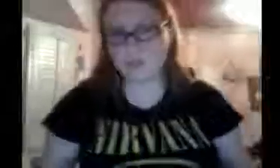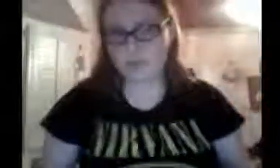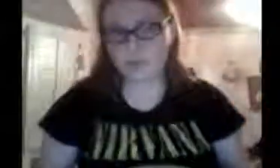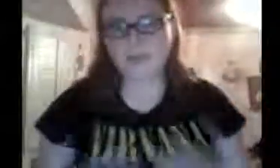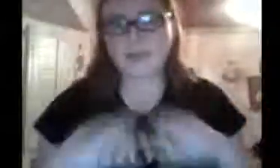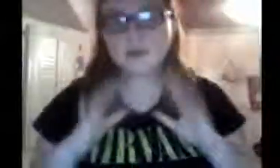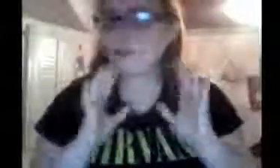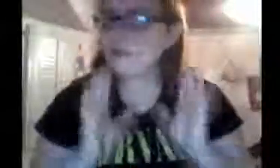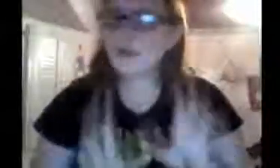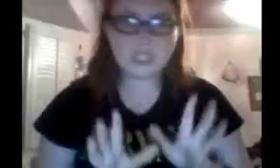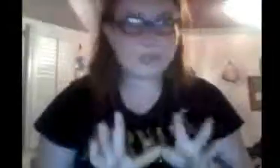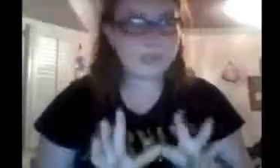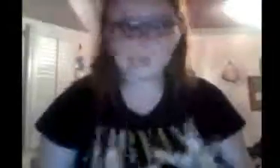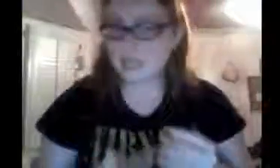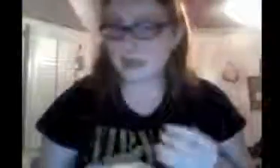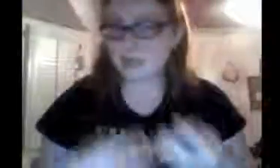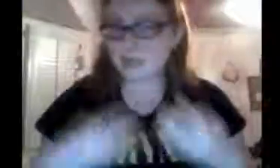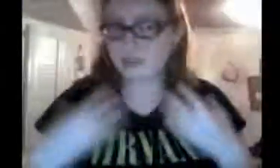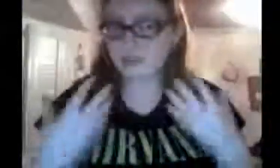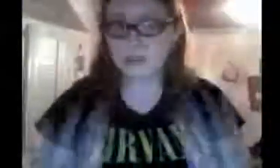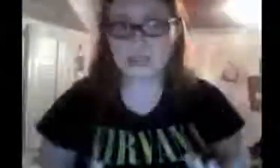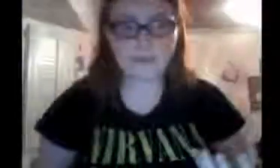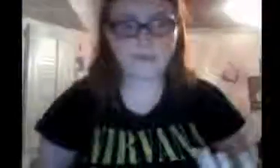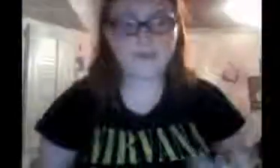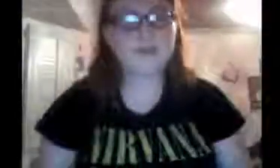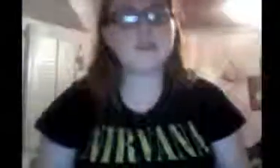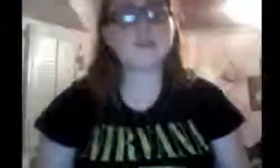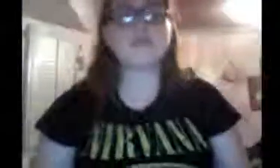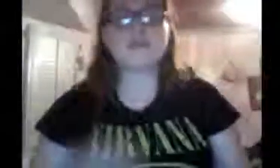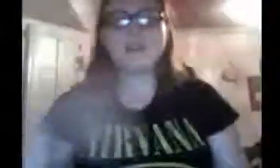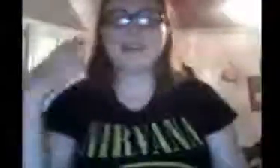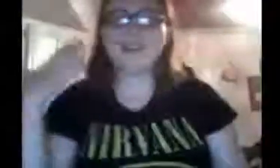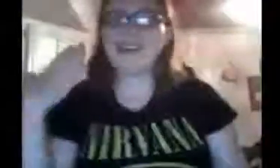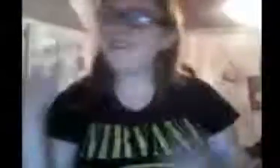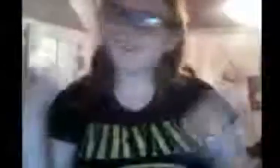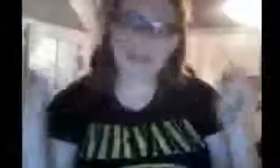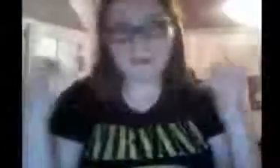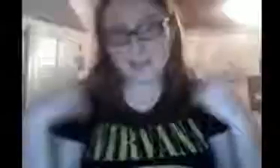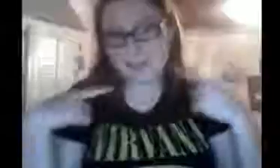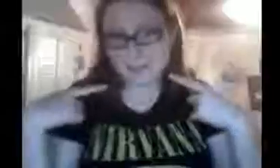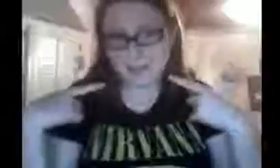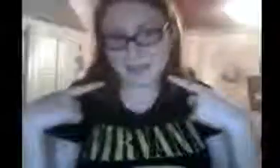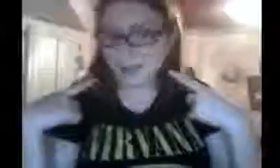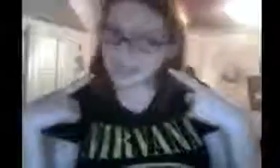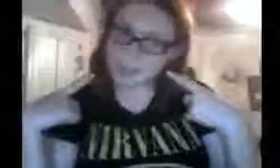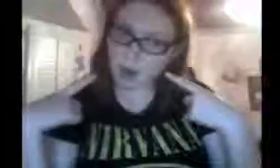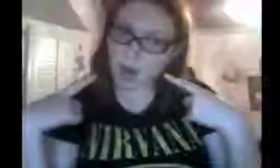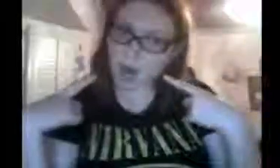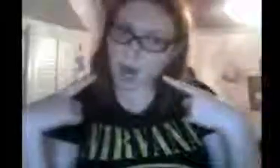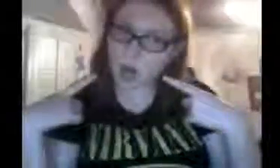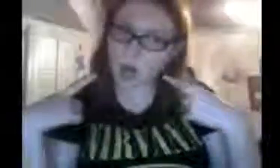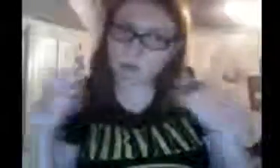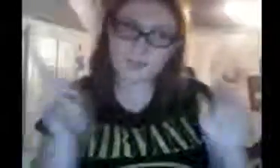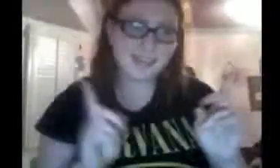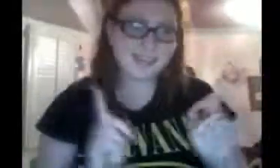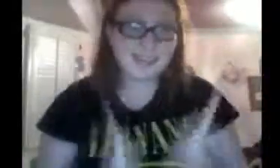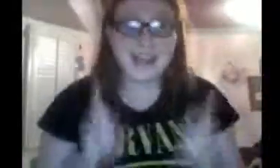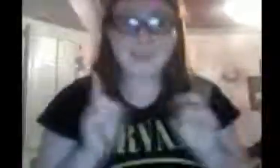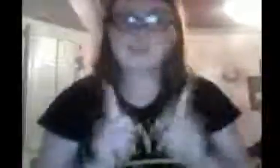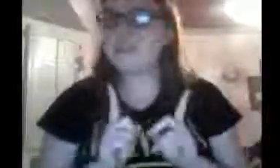movie. Like, you actually put these characters in real life. Like, and I'm available to play Kim Possible! Like, I was